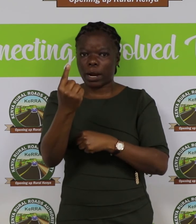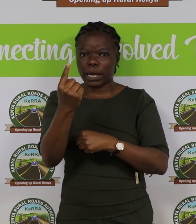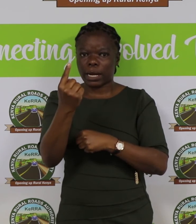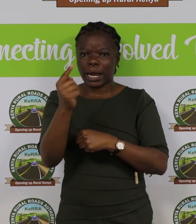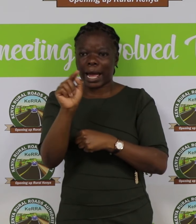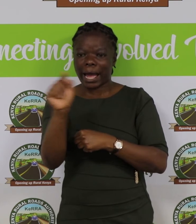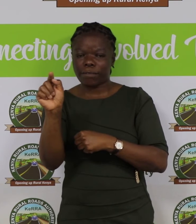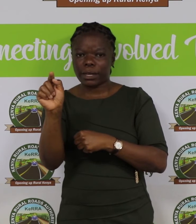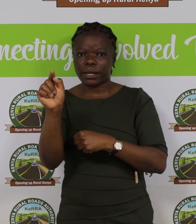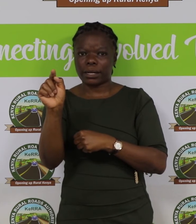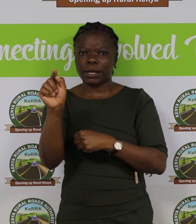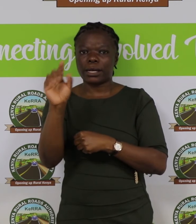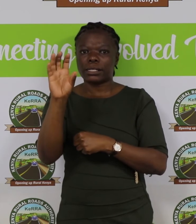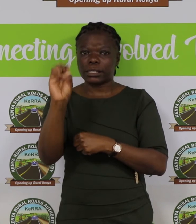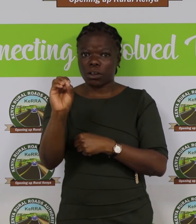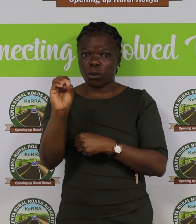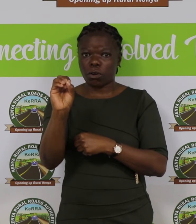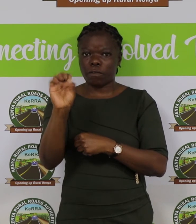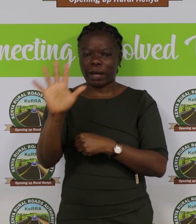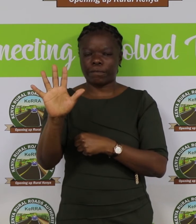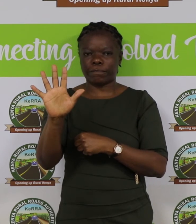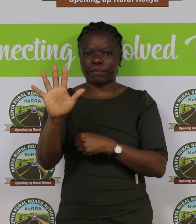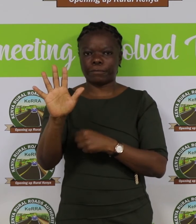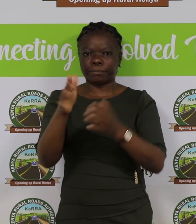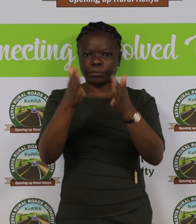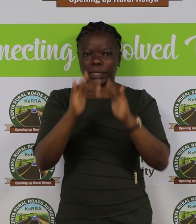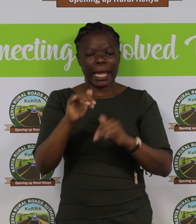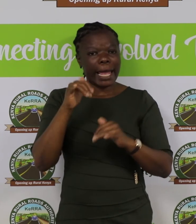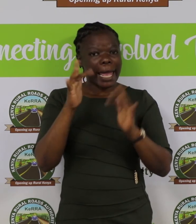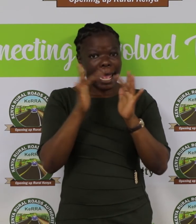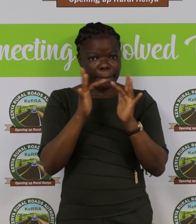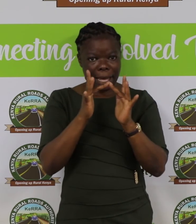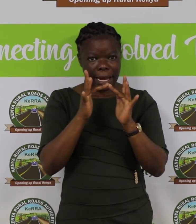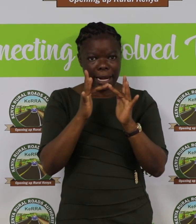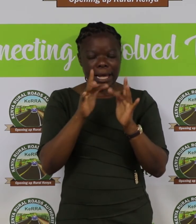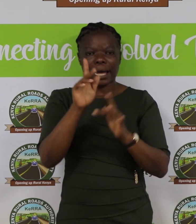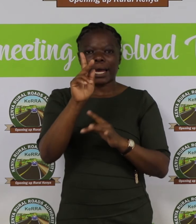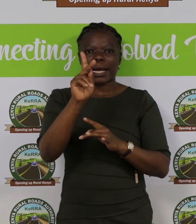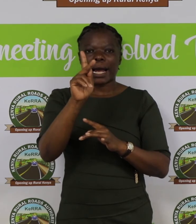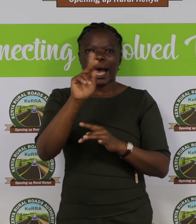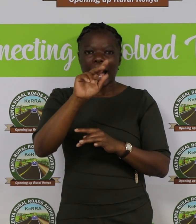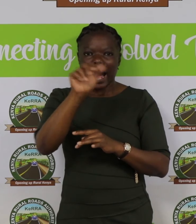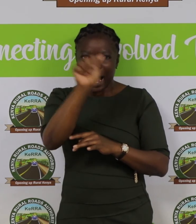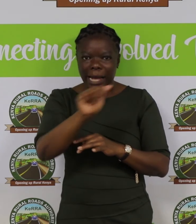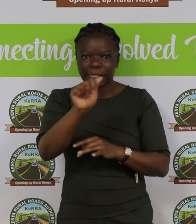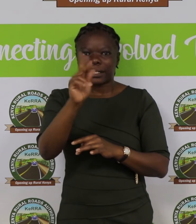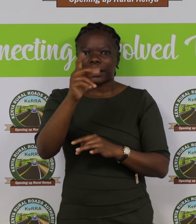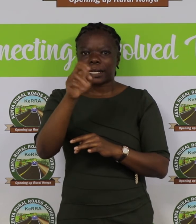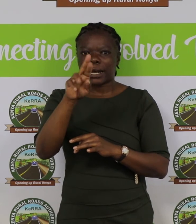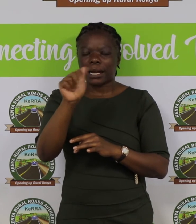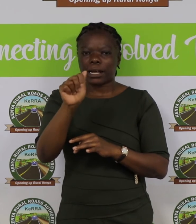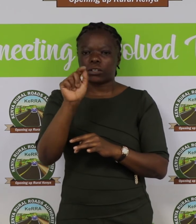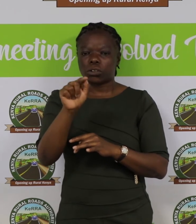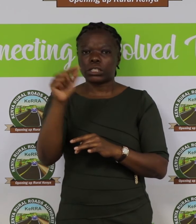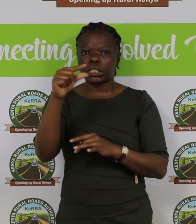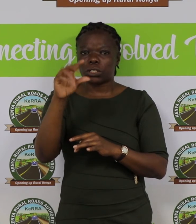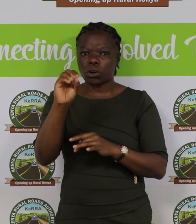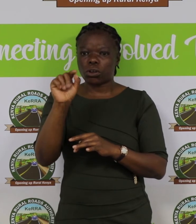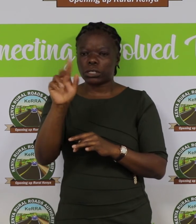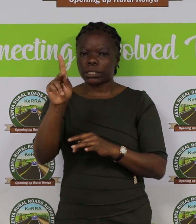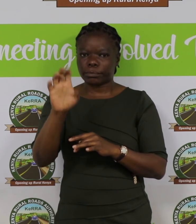-05. Email check WK www.cara.go.ke.